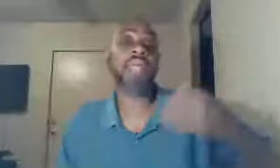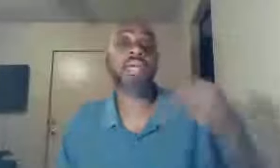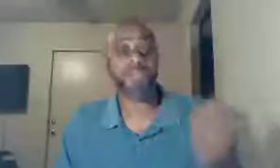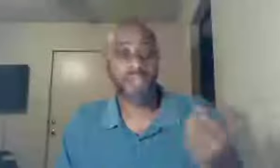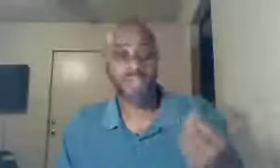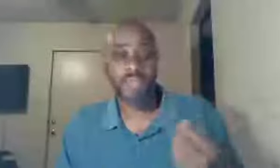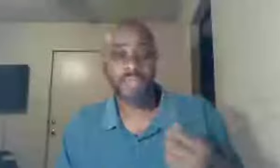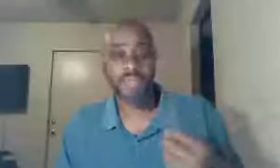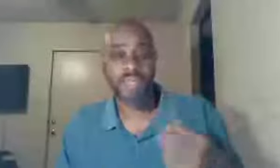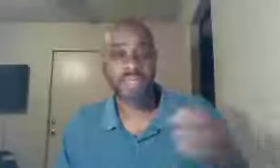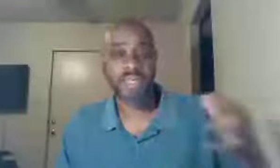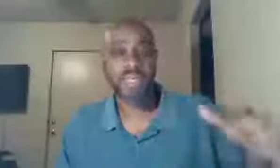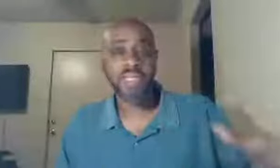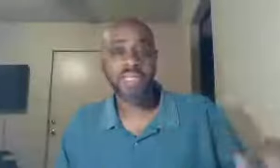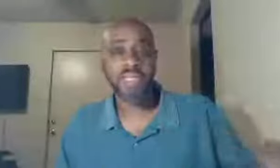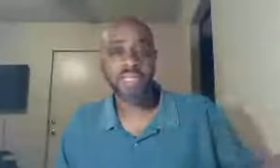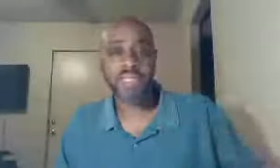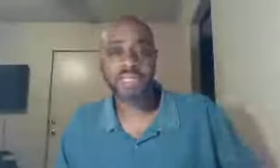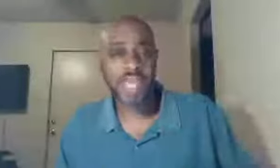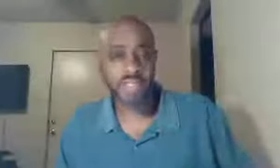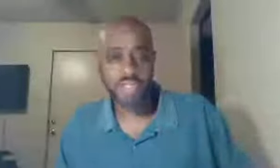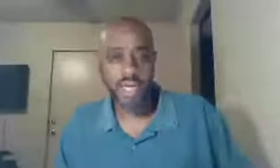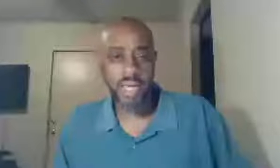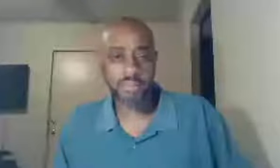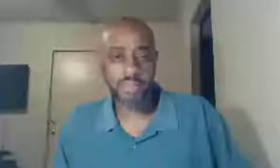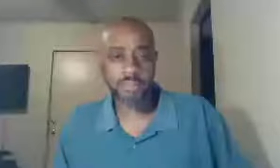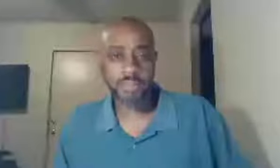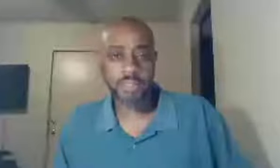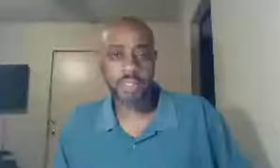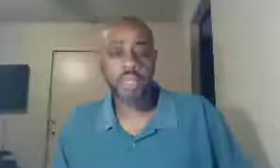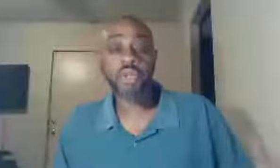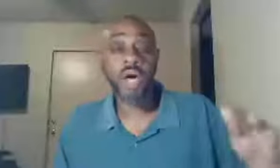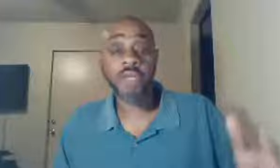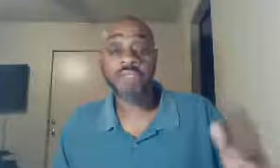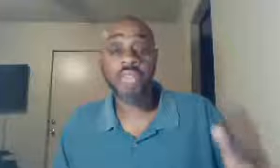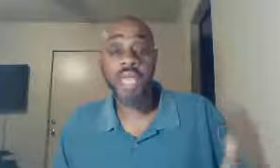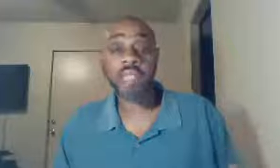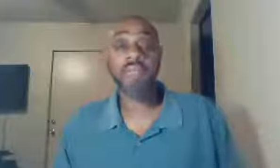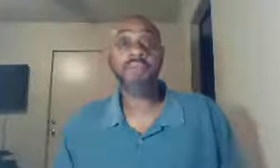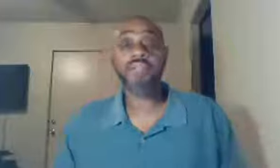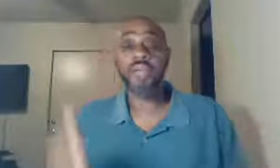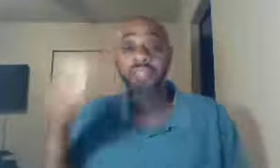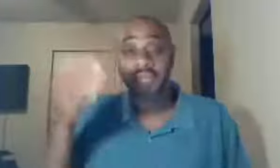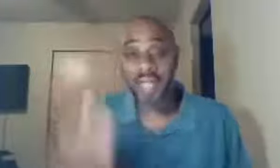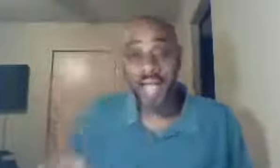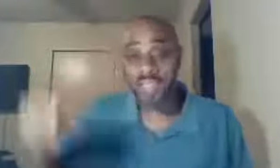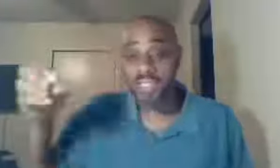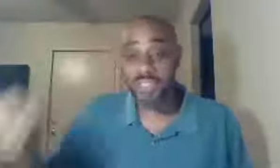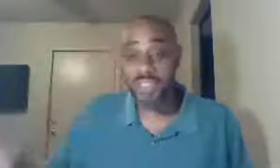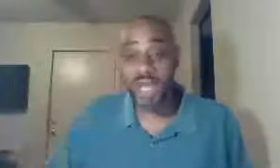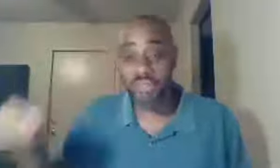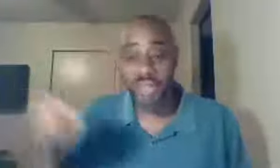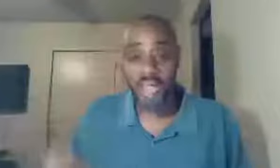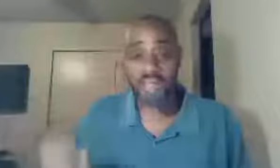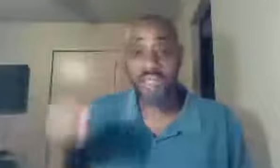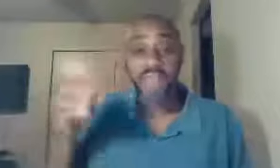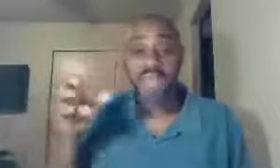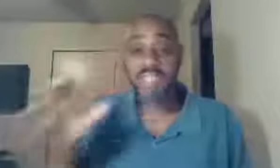of us, I believe that's in the second, I believe, so understand, that there is a constant contrast, that is